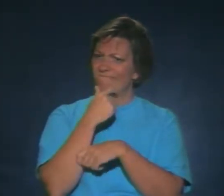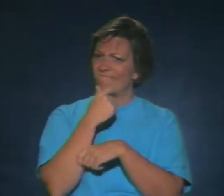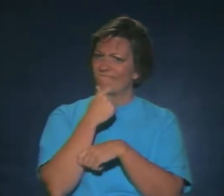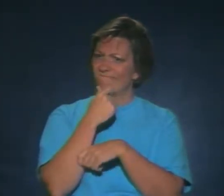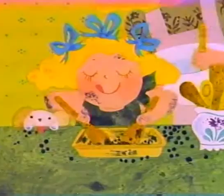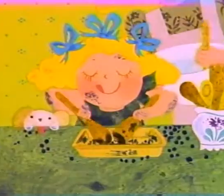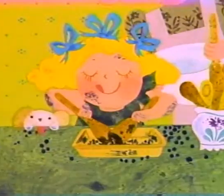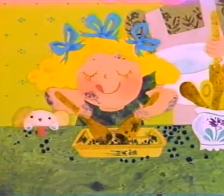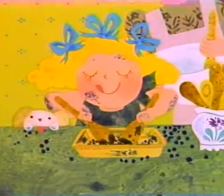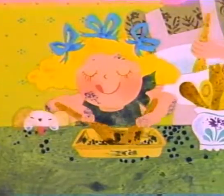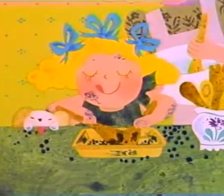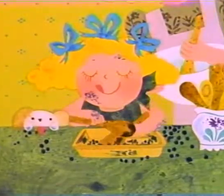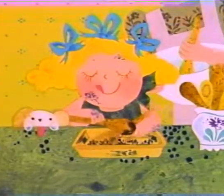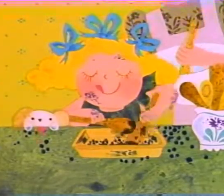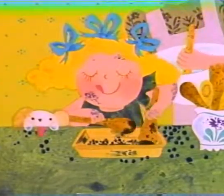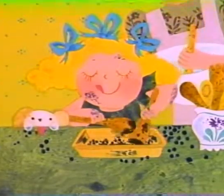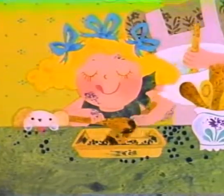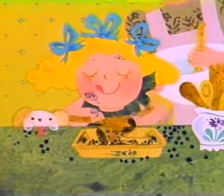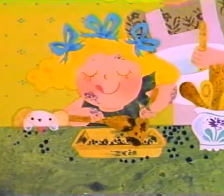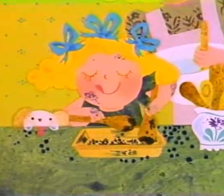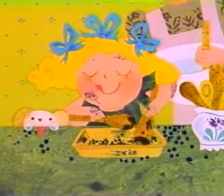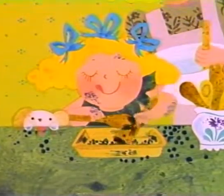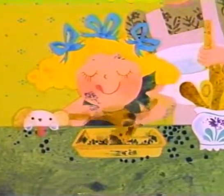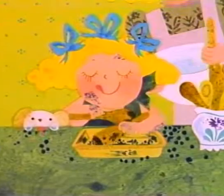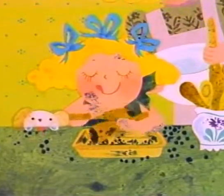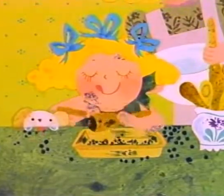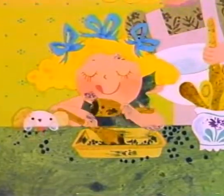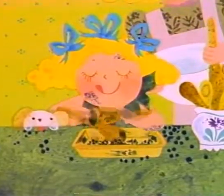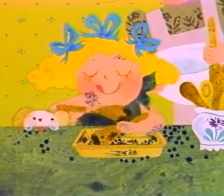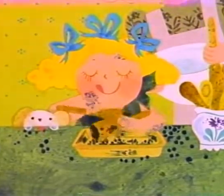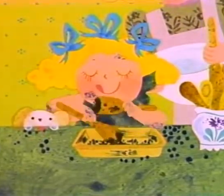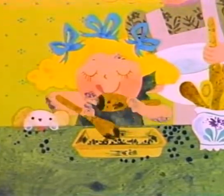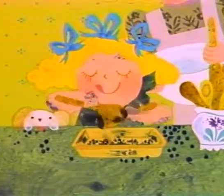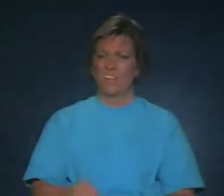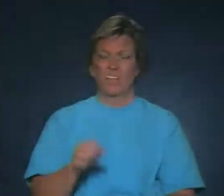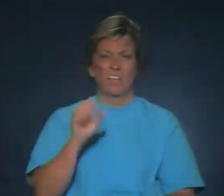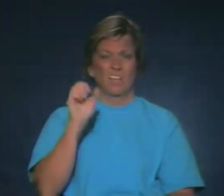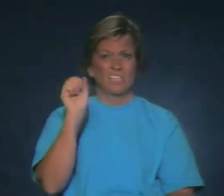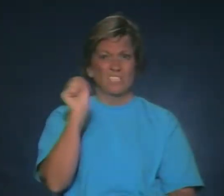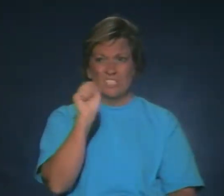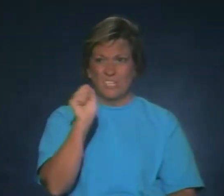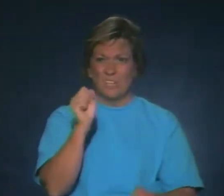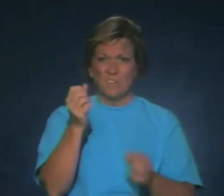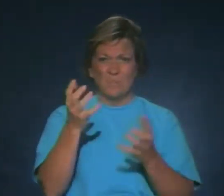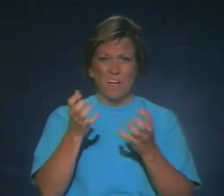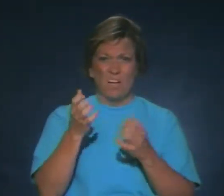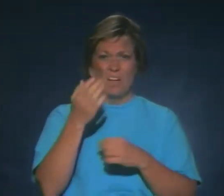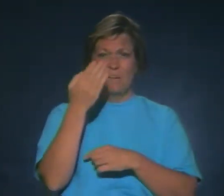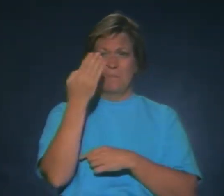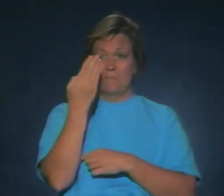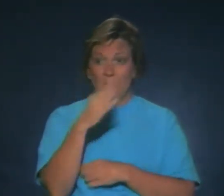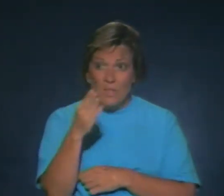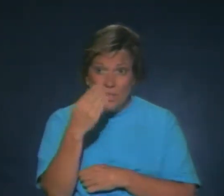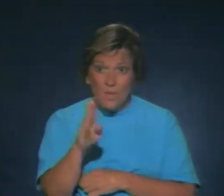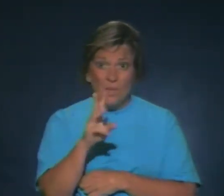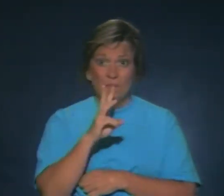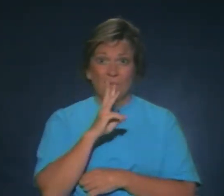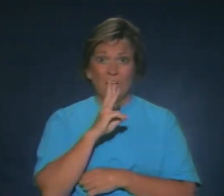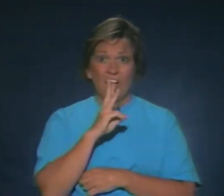Blue cakes are hard to make. She wants blue water and blue